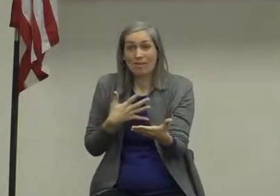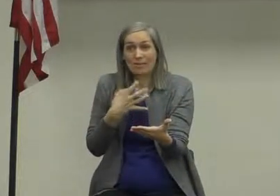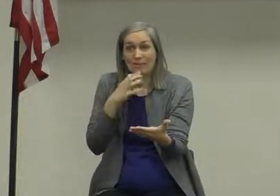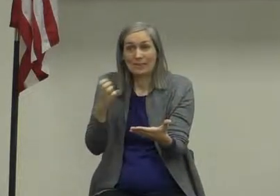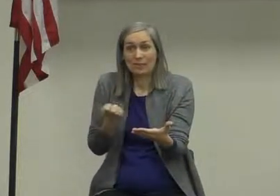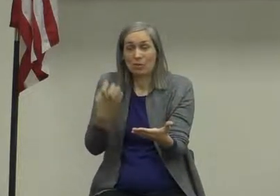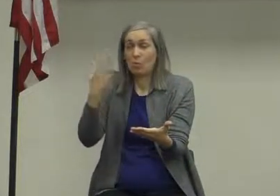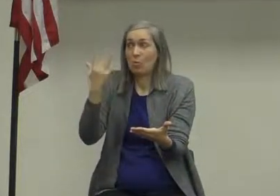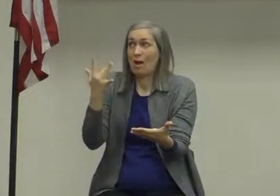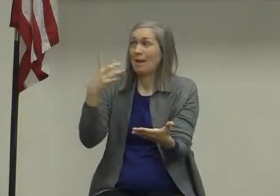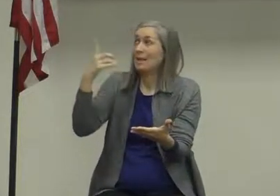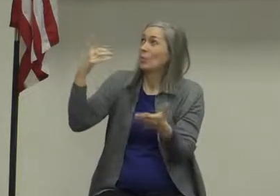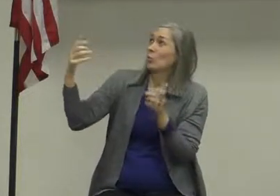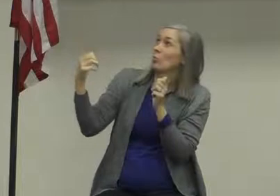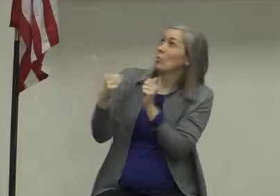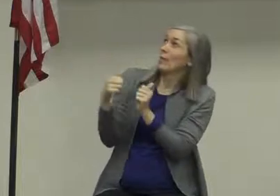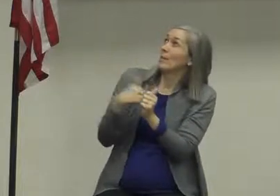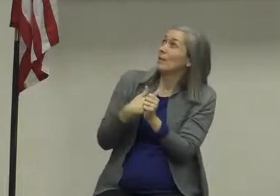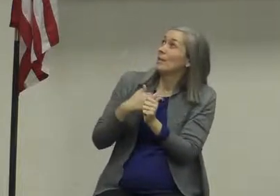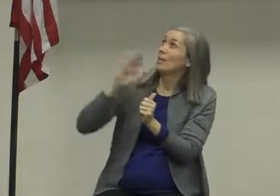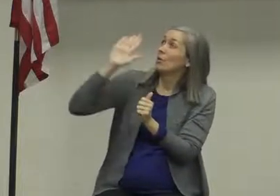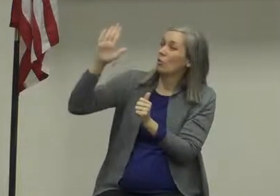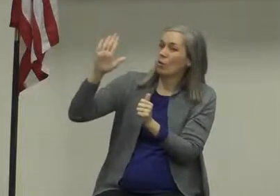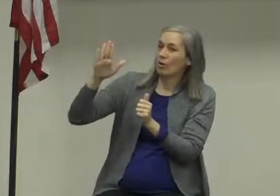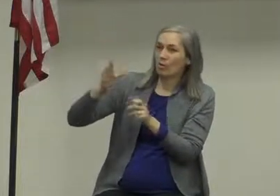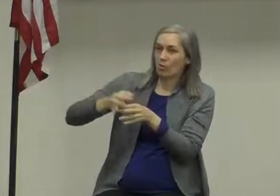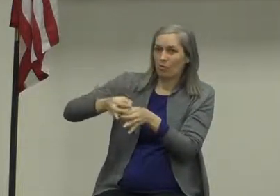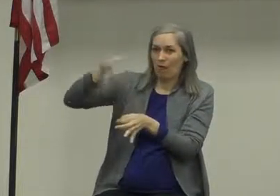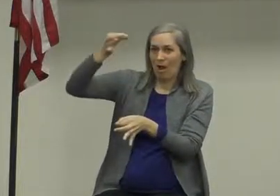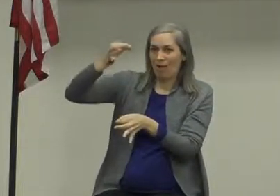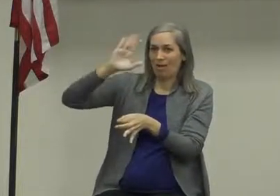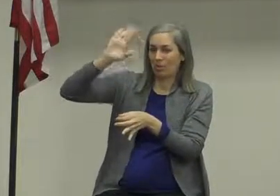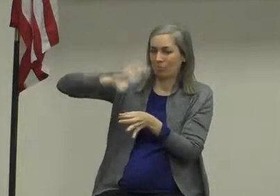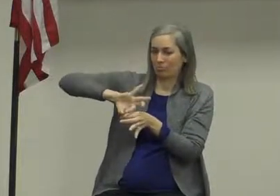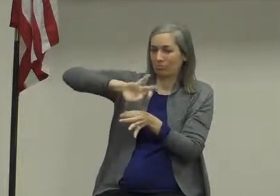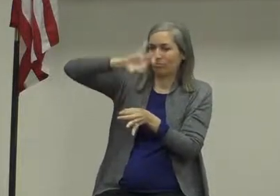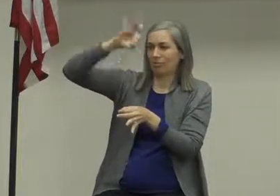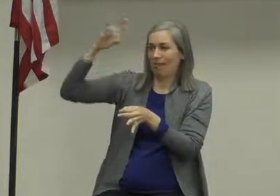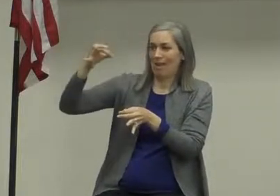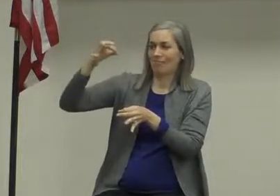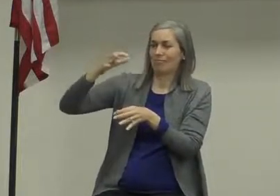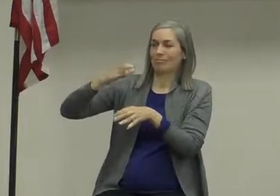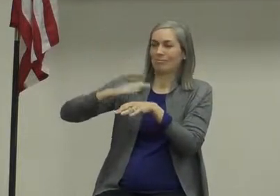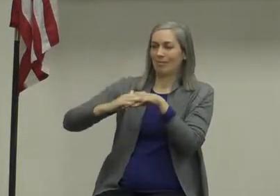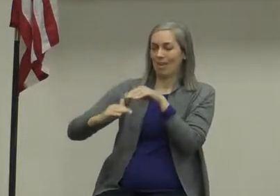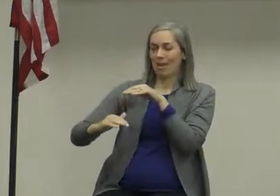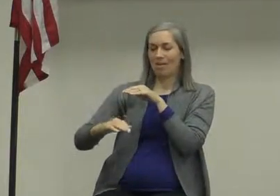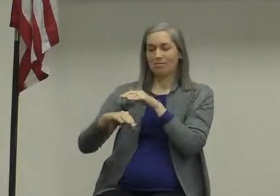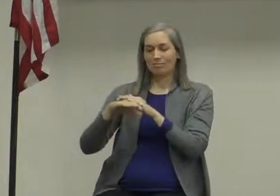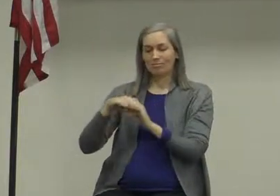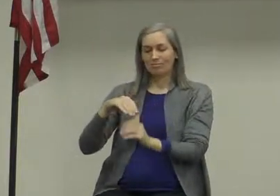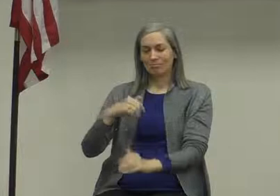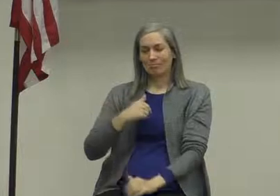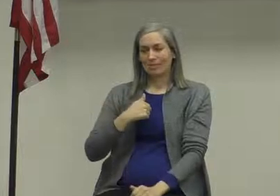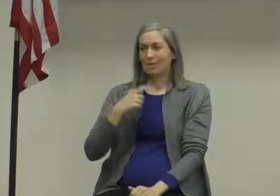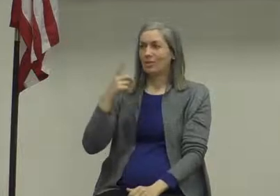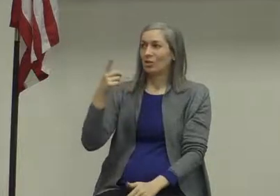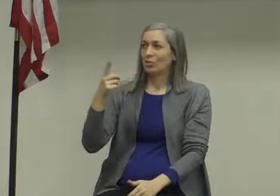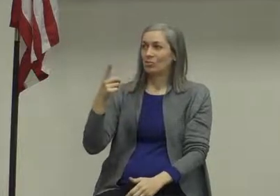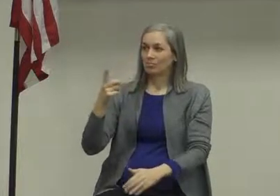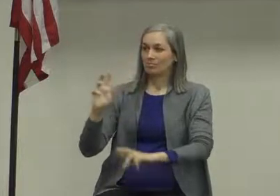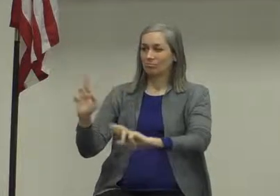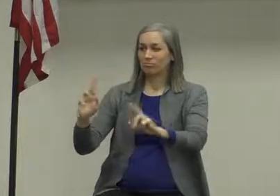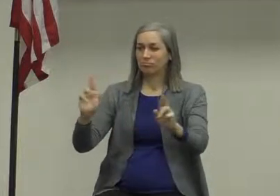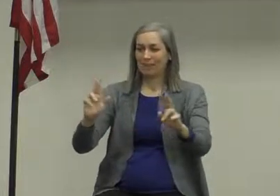your rod and your staff they comfort me you prepare a table